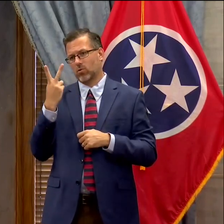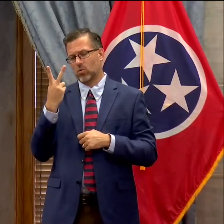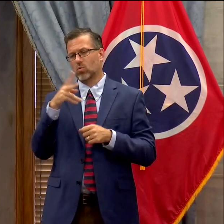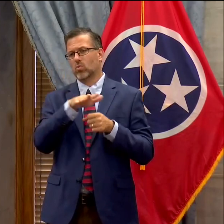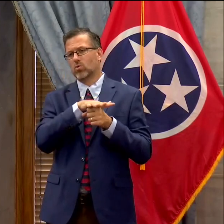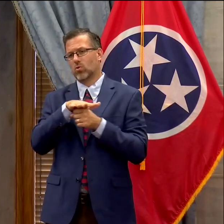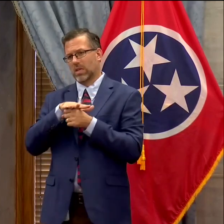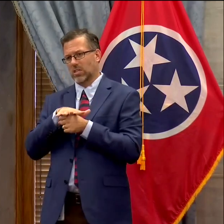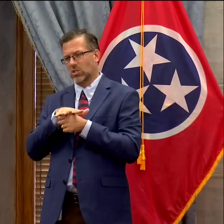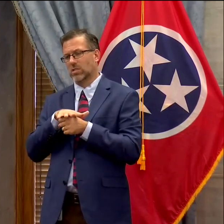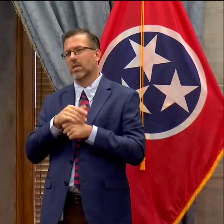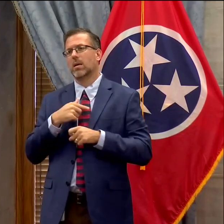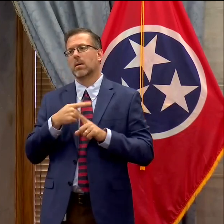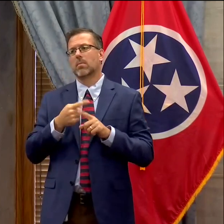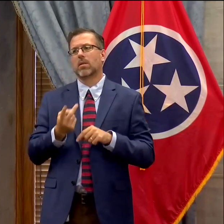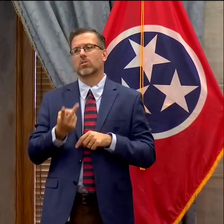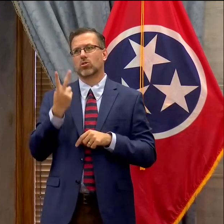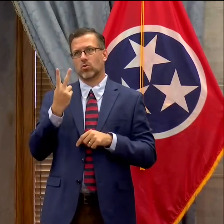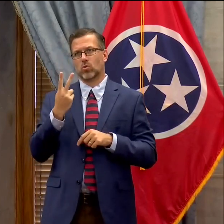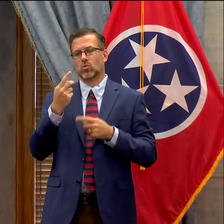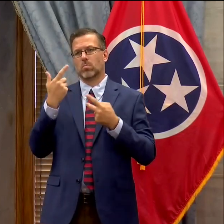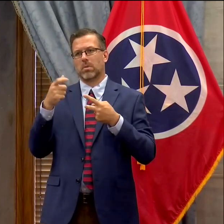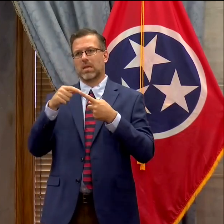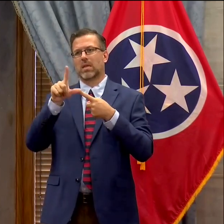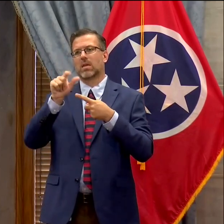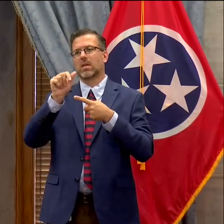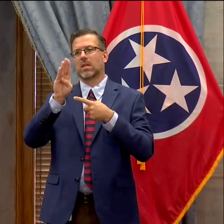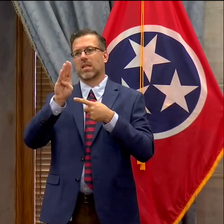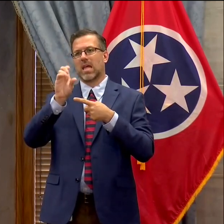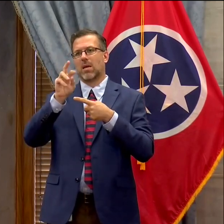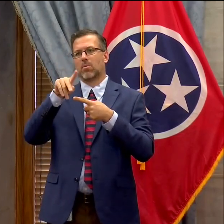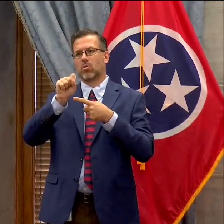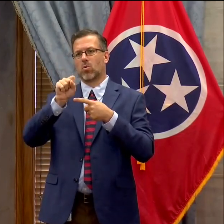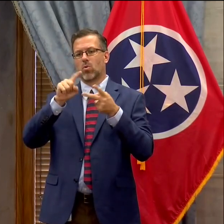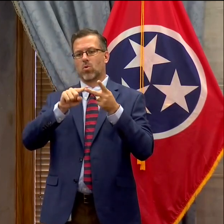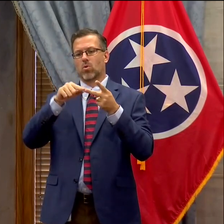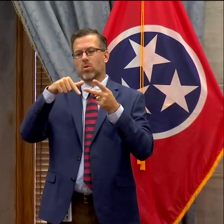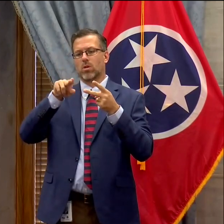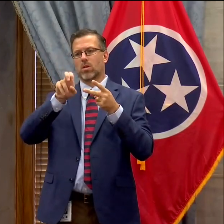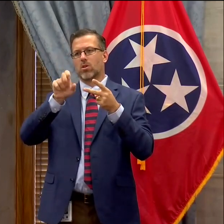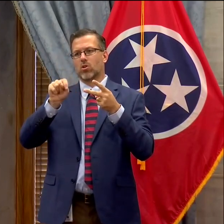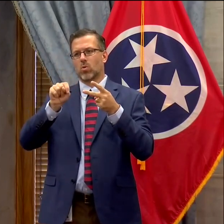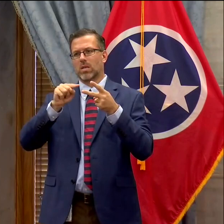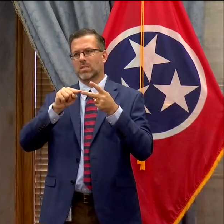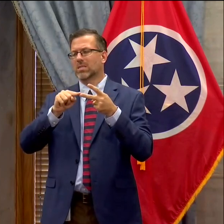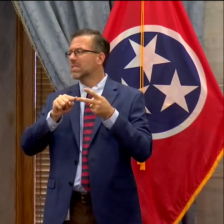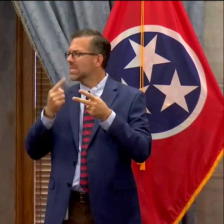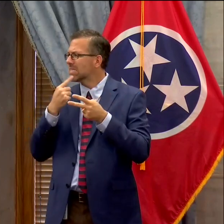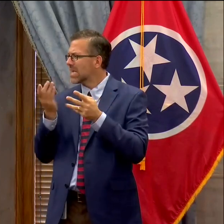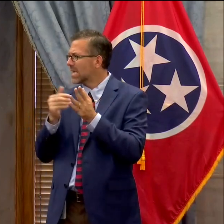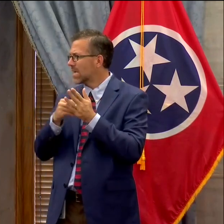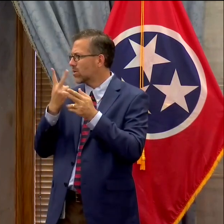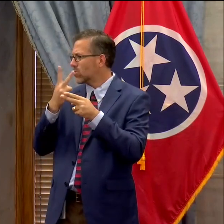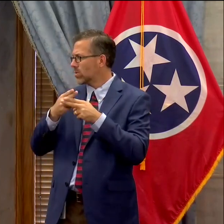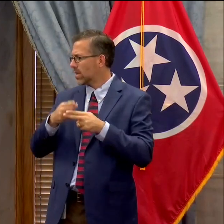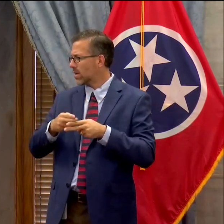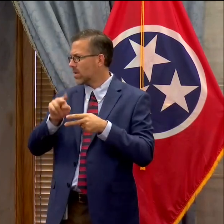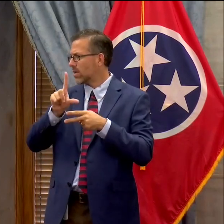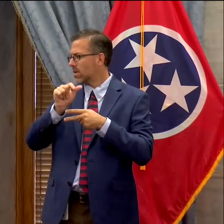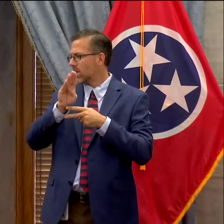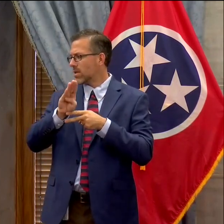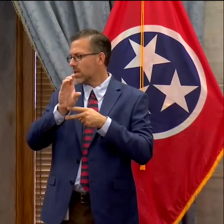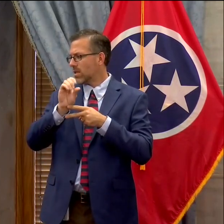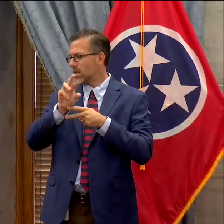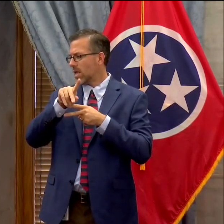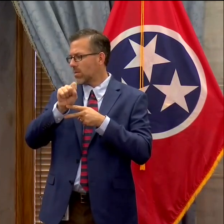national corporations uh LabCorp and Quest. Uh so all of those uh processed Tennessee samples uh LabCorp